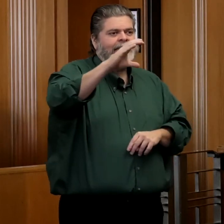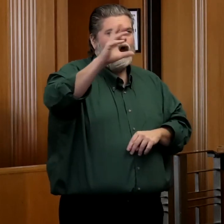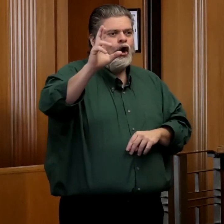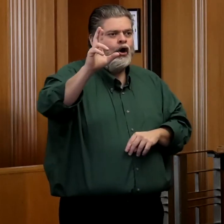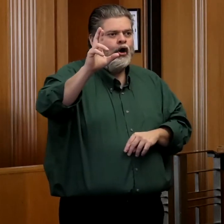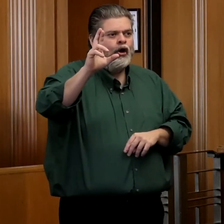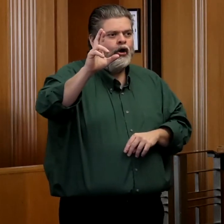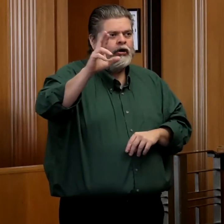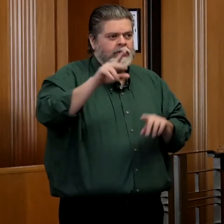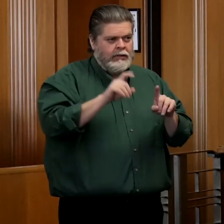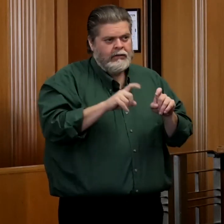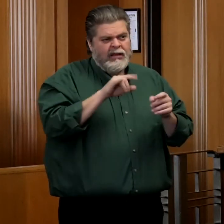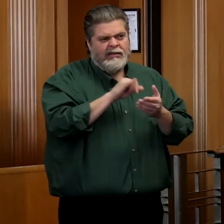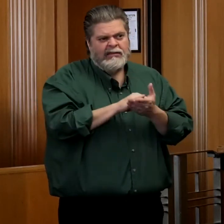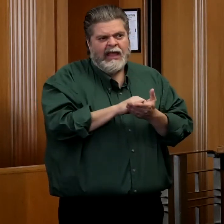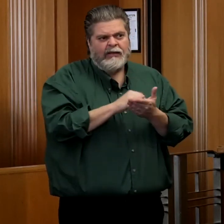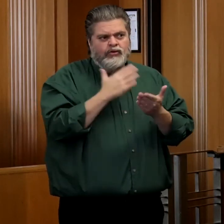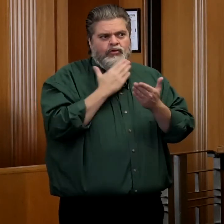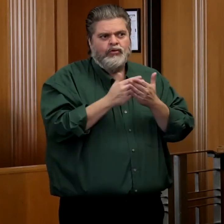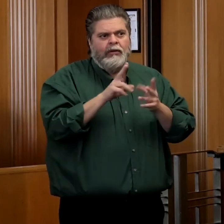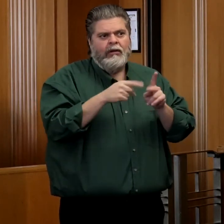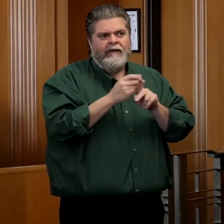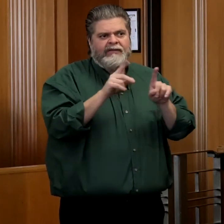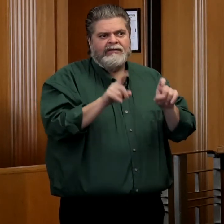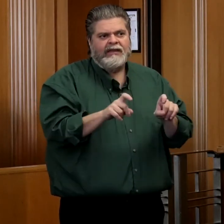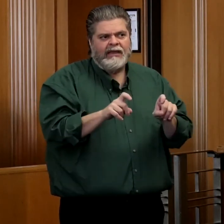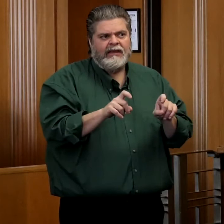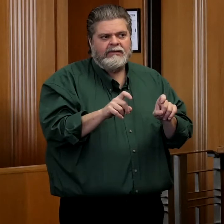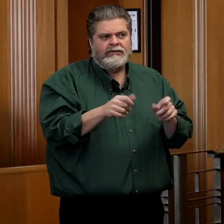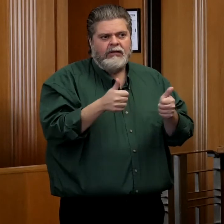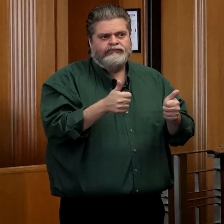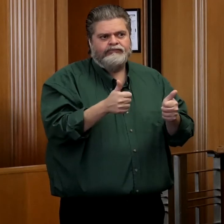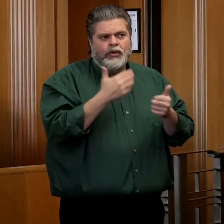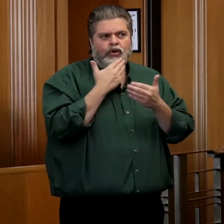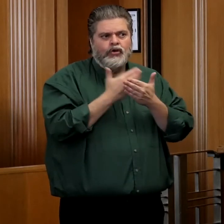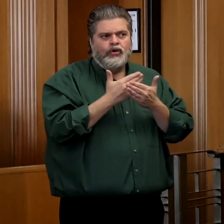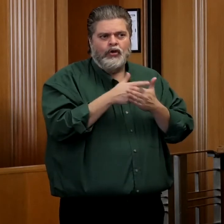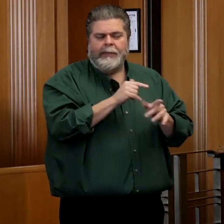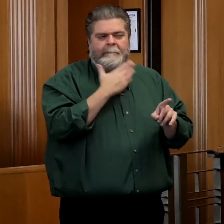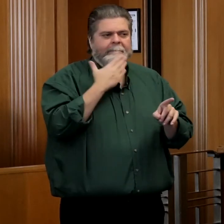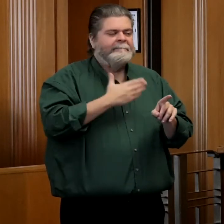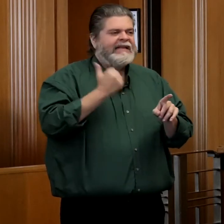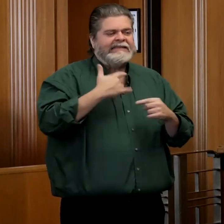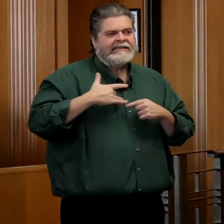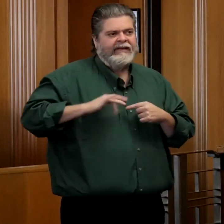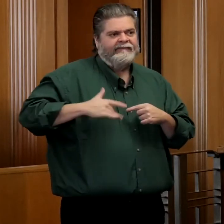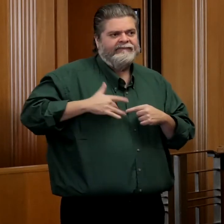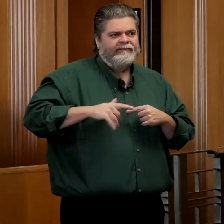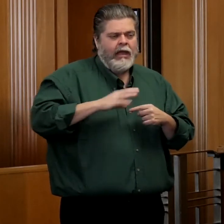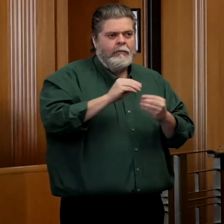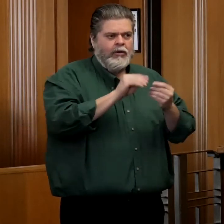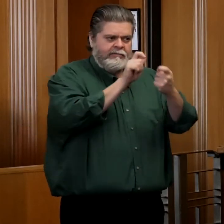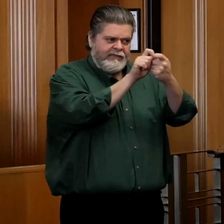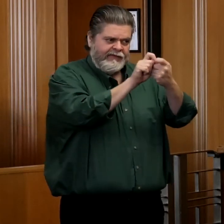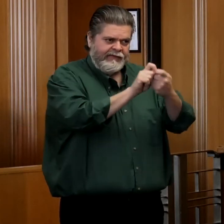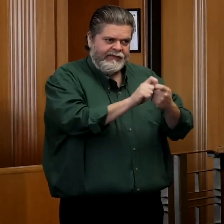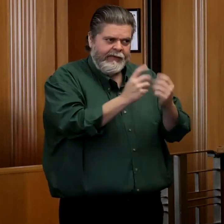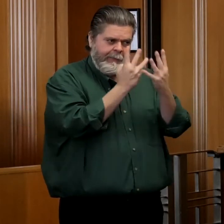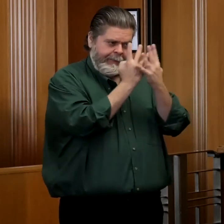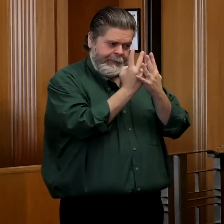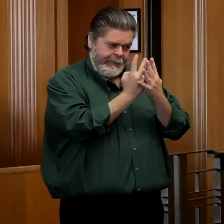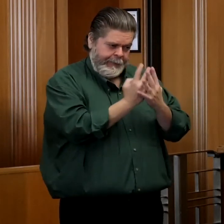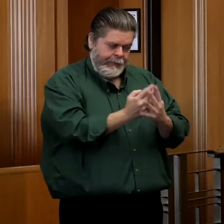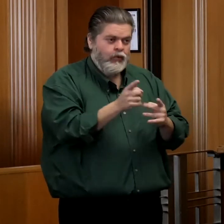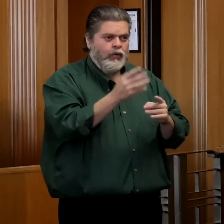That's the gold standard of tests for COVID right now. It gives us our best sensitivity and our best specificity so you can